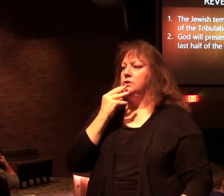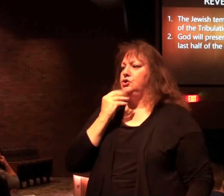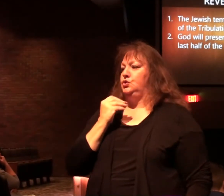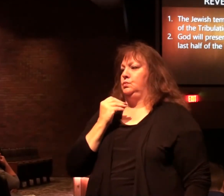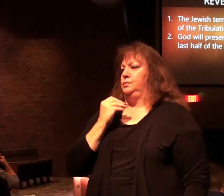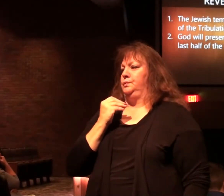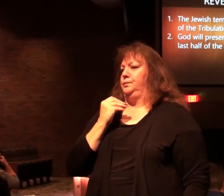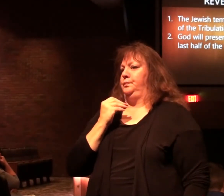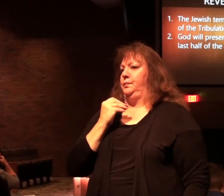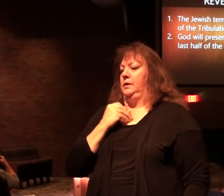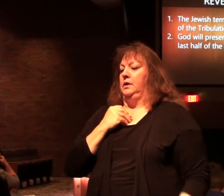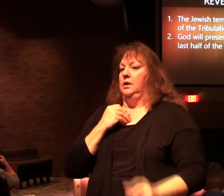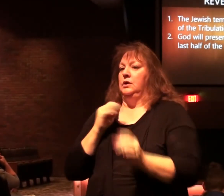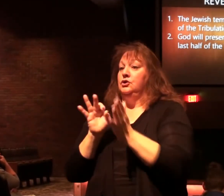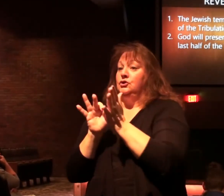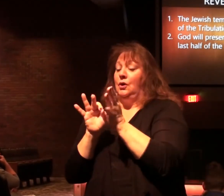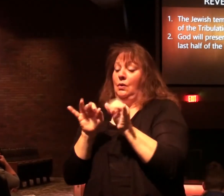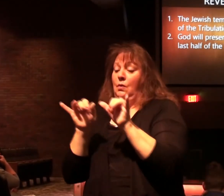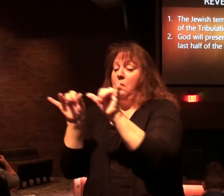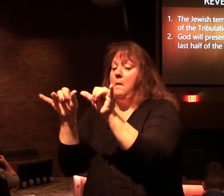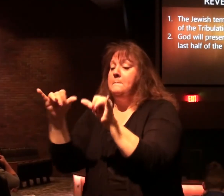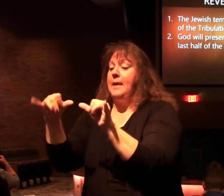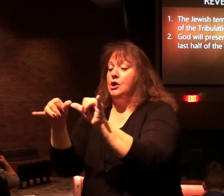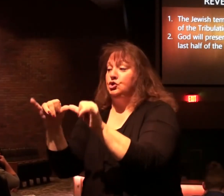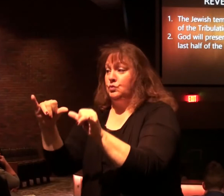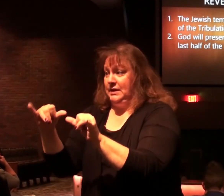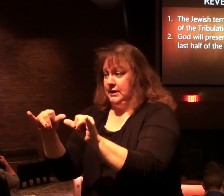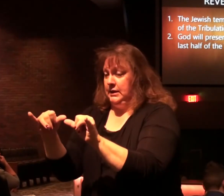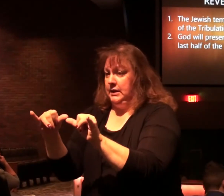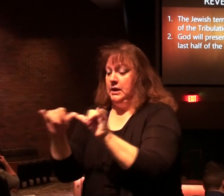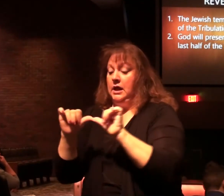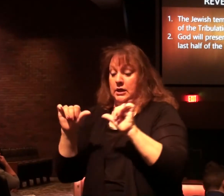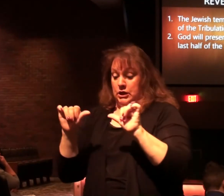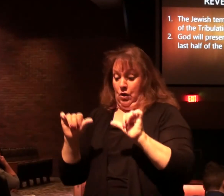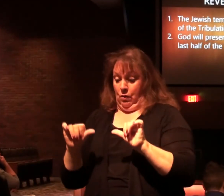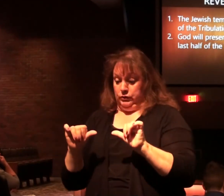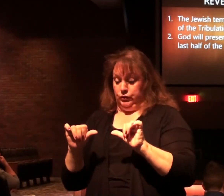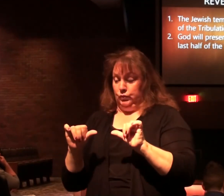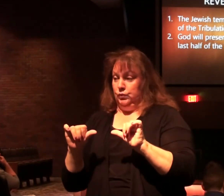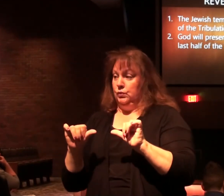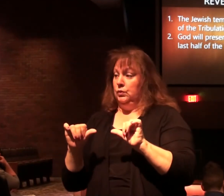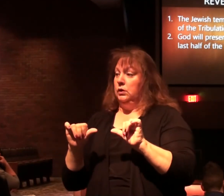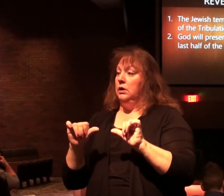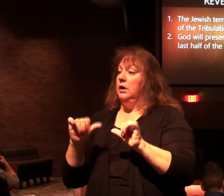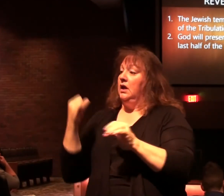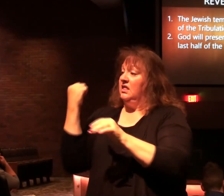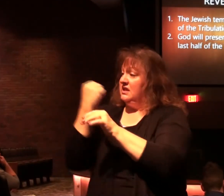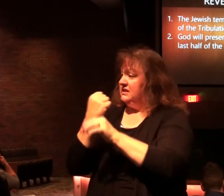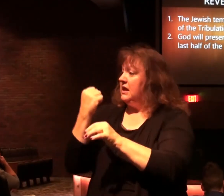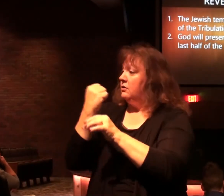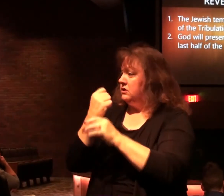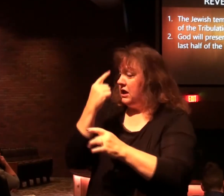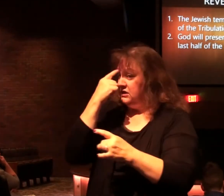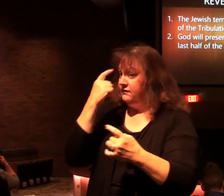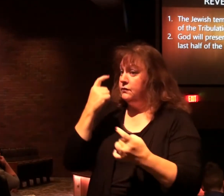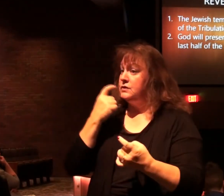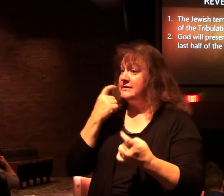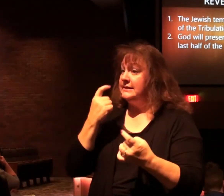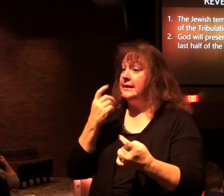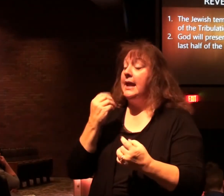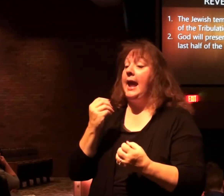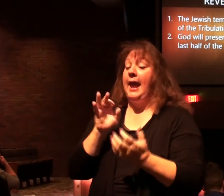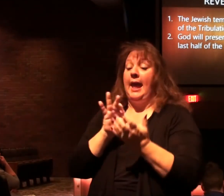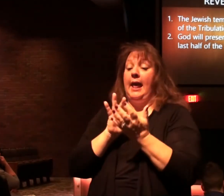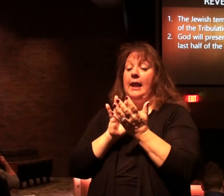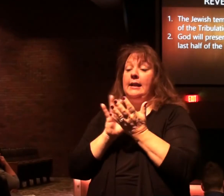So measuring this temple area, the altar, where sacrifice for sin to have been made, and the